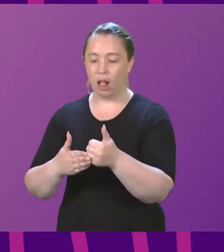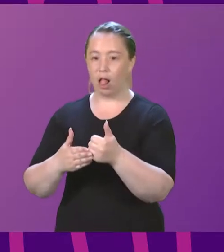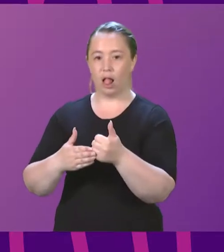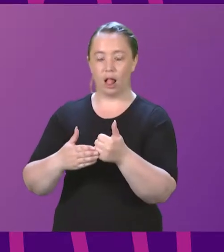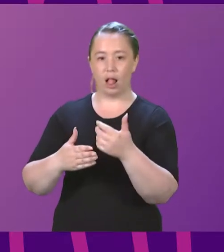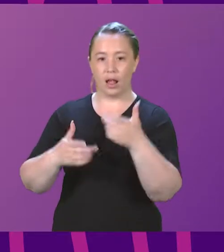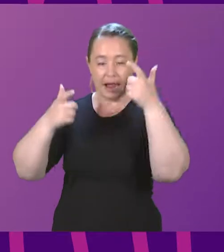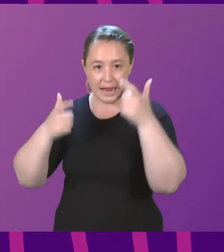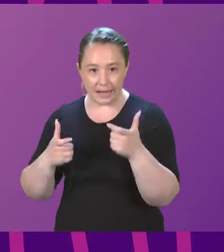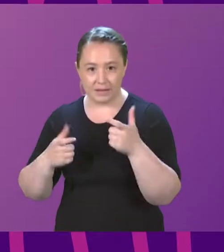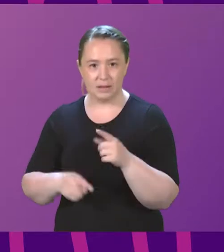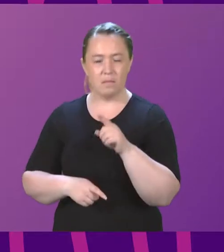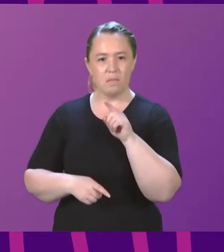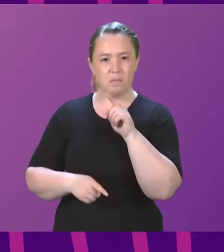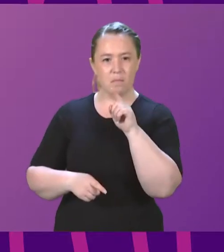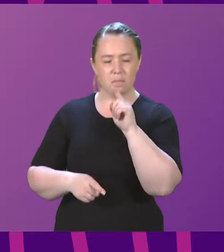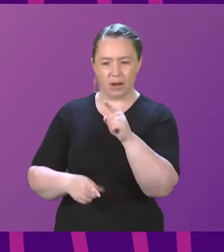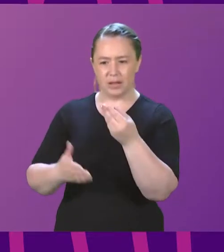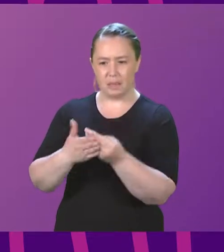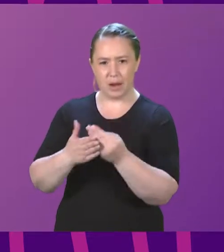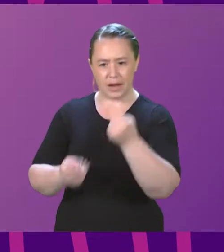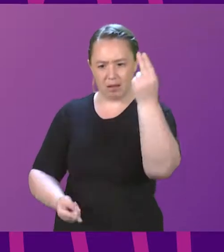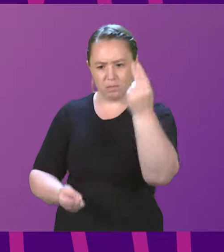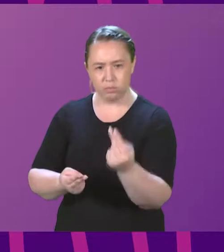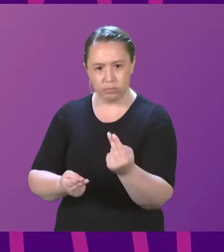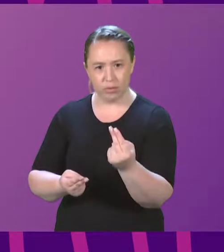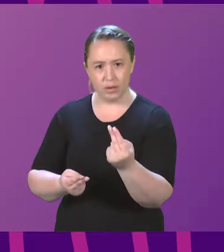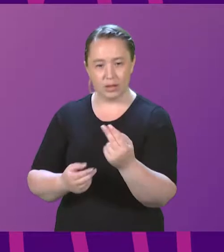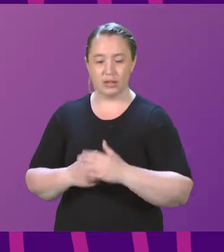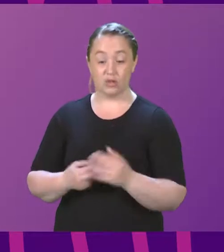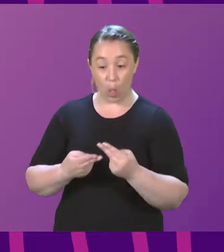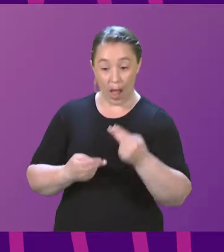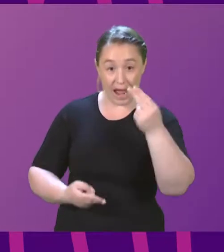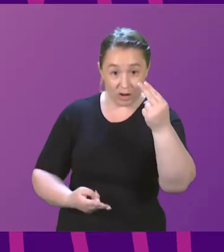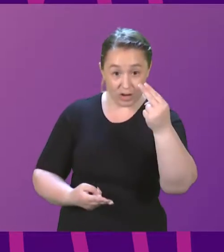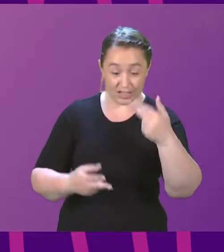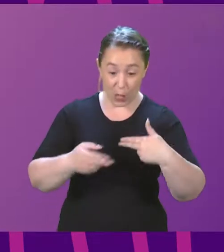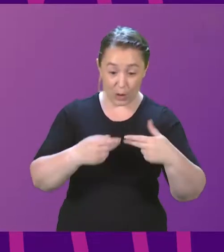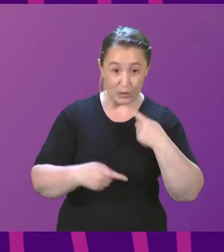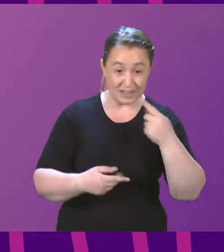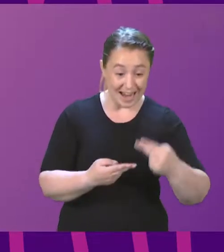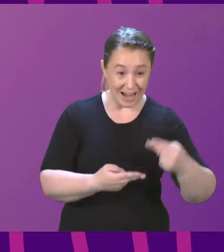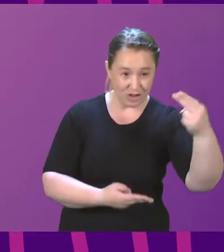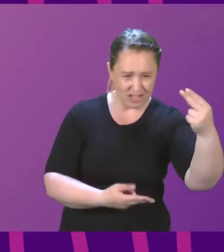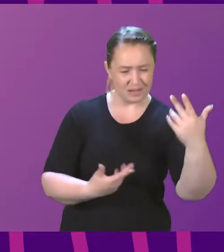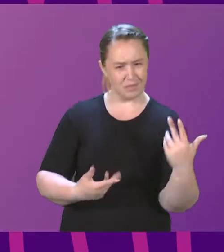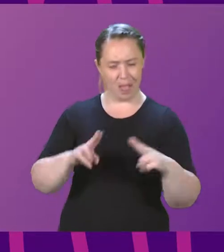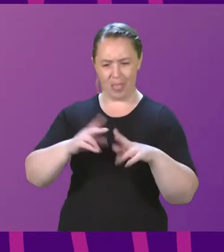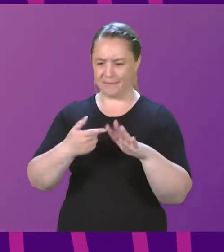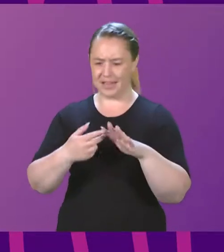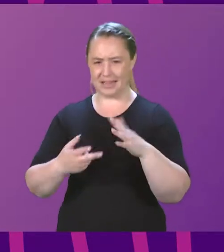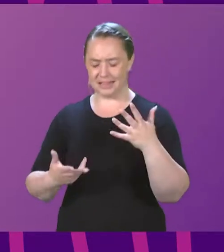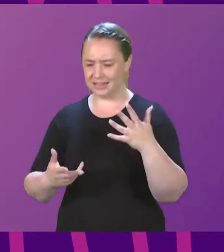.76. So the headline figures on increases do not reflect the reality of these fees. Another